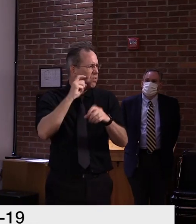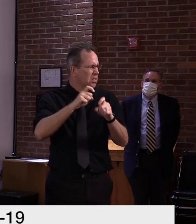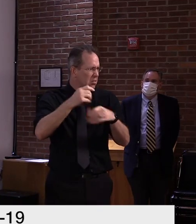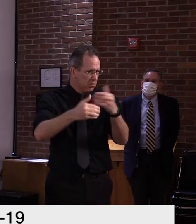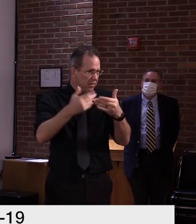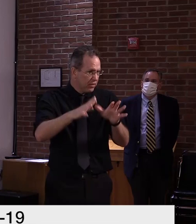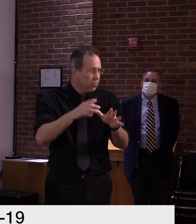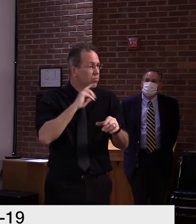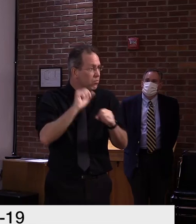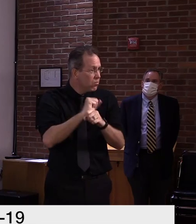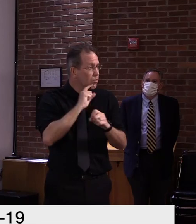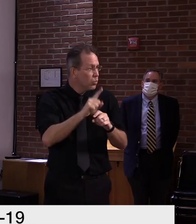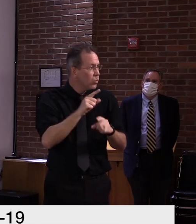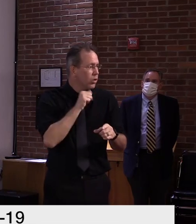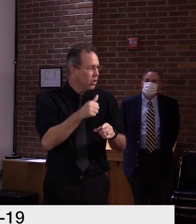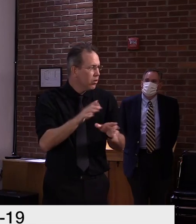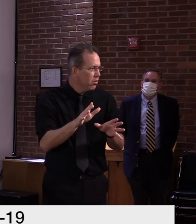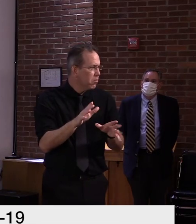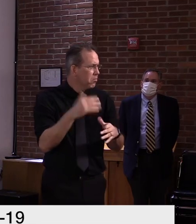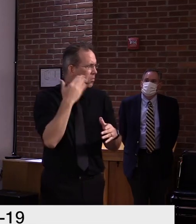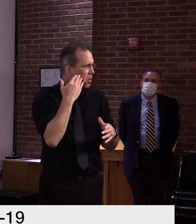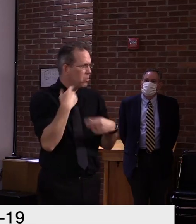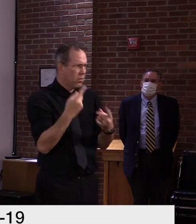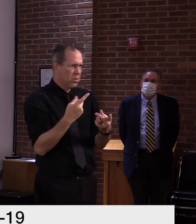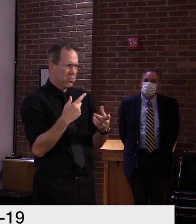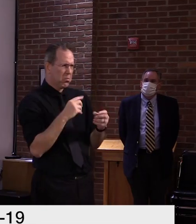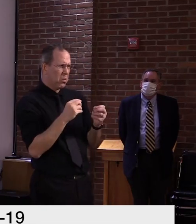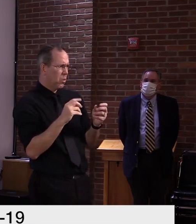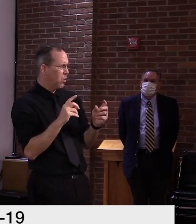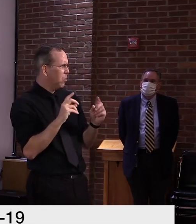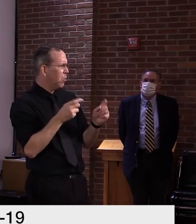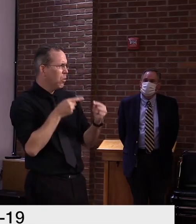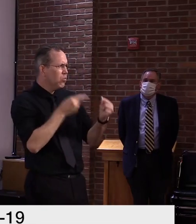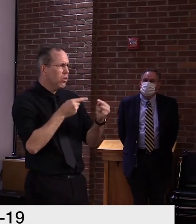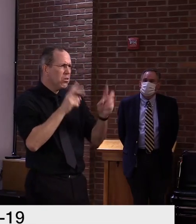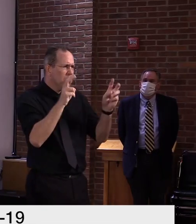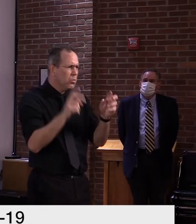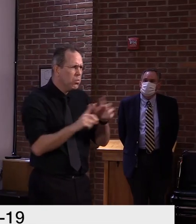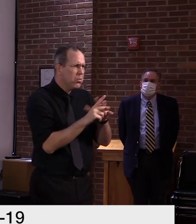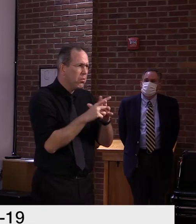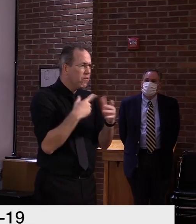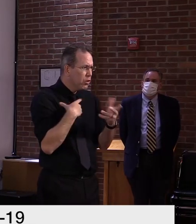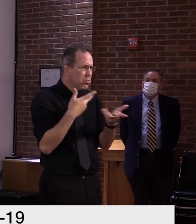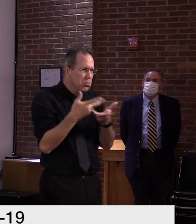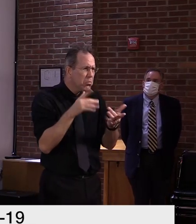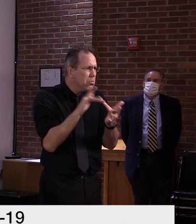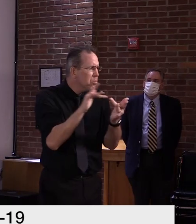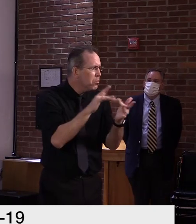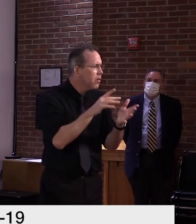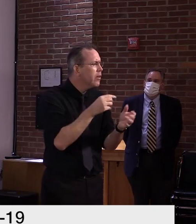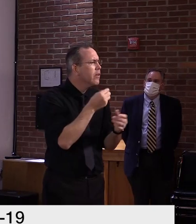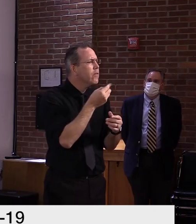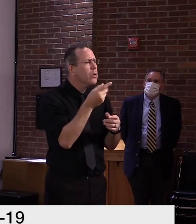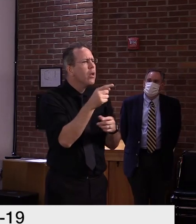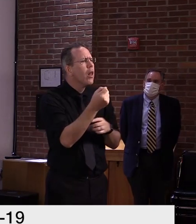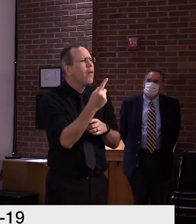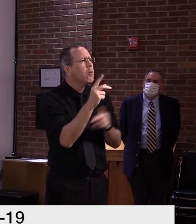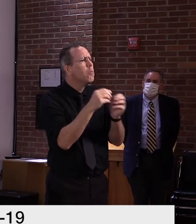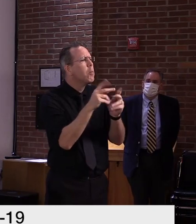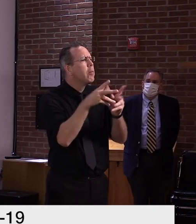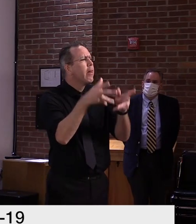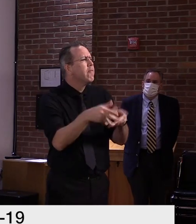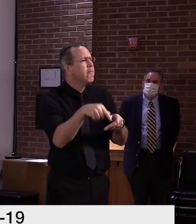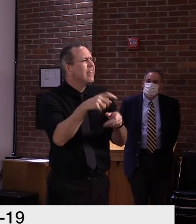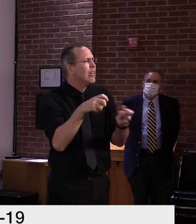it a struggle at this point, because we've been in contact with all but 11 and they've all been informed that their next step should be to